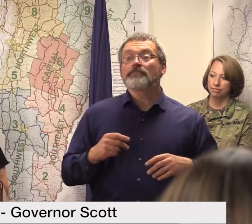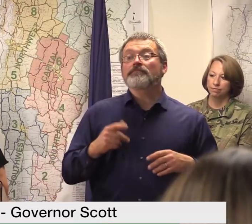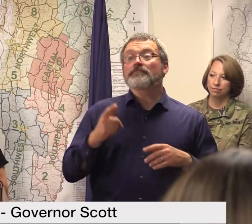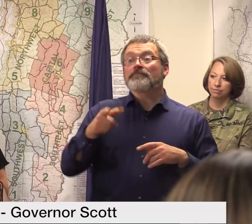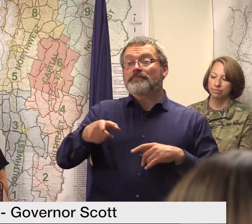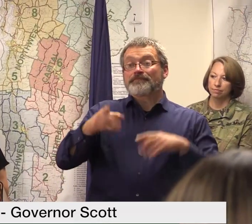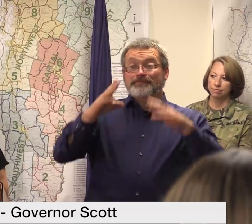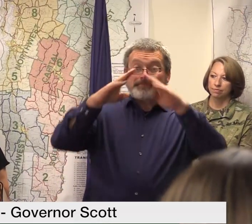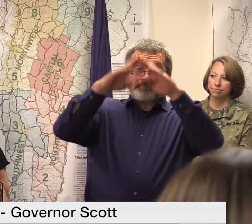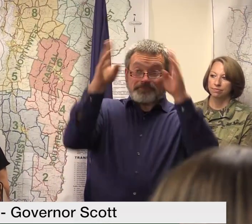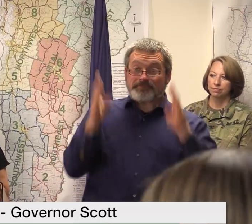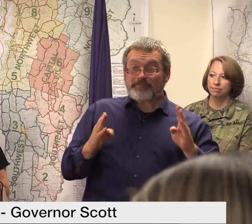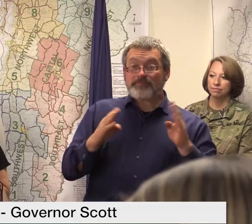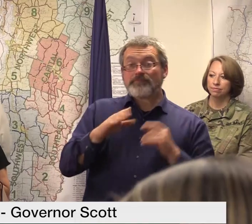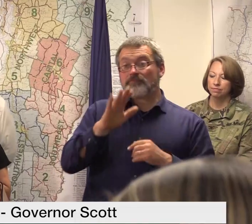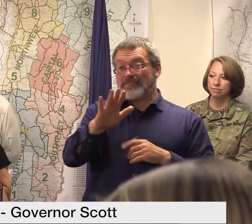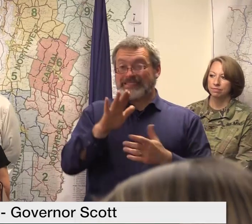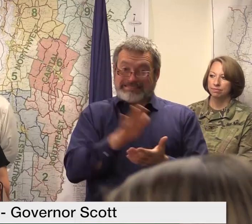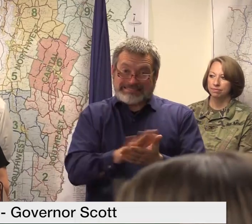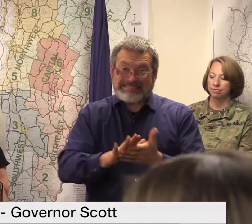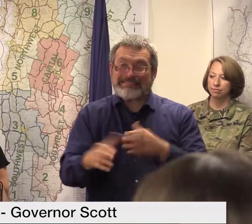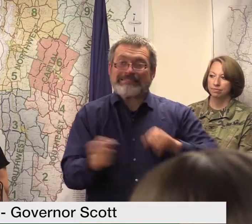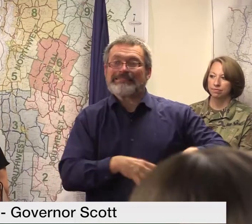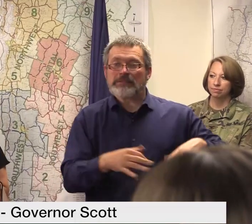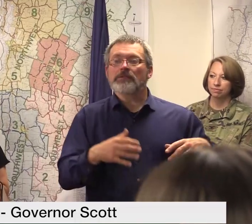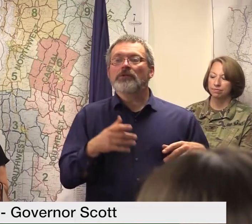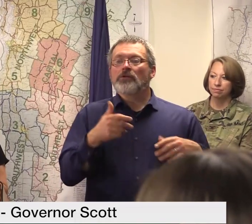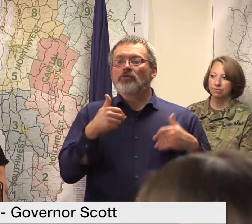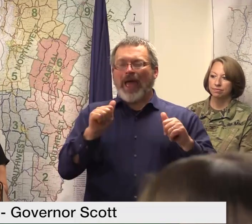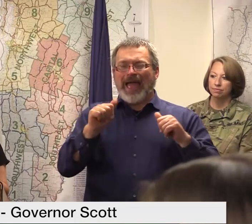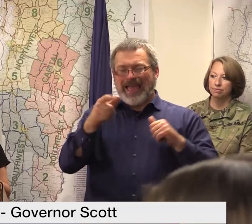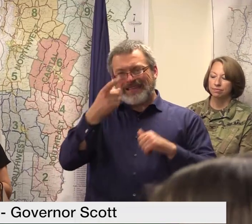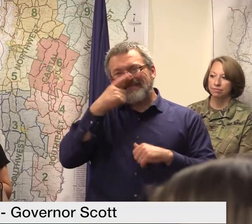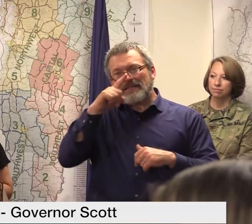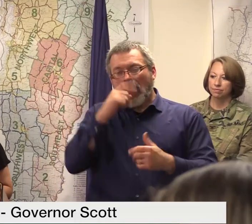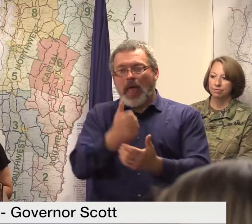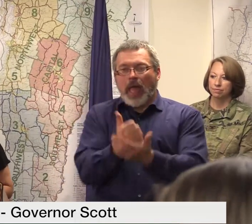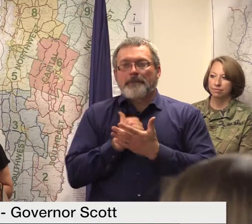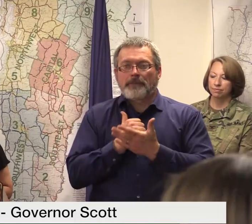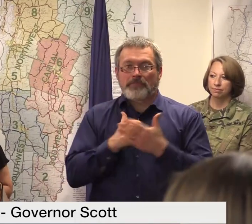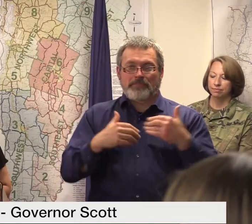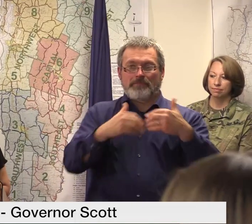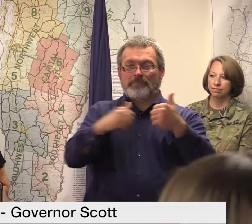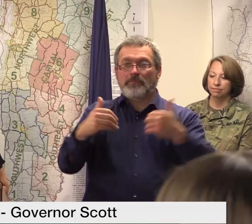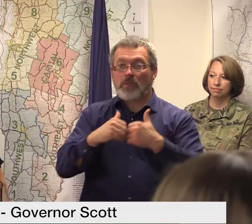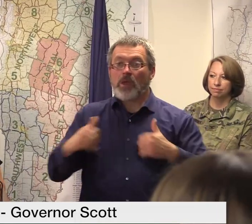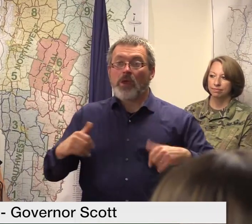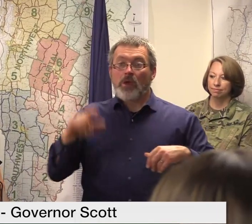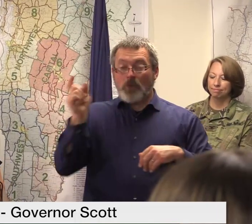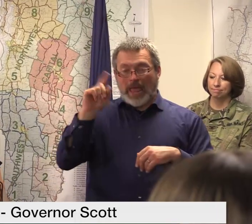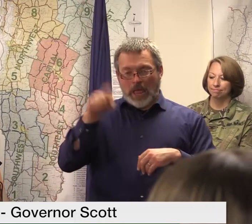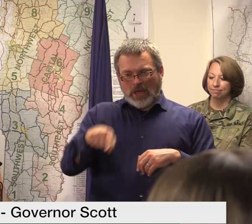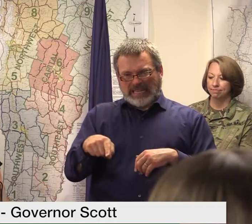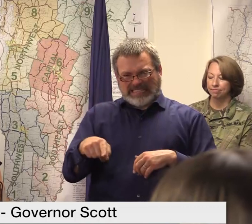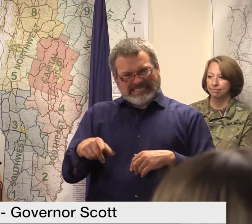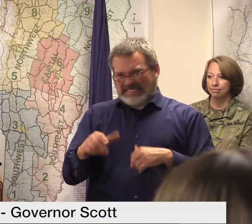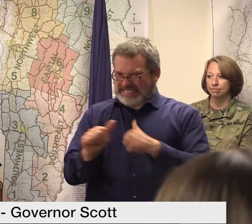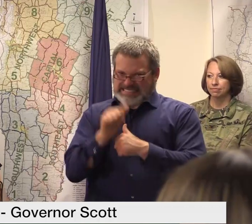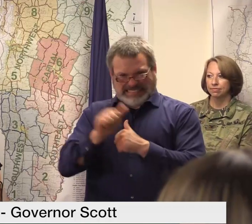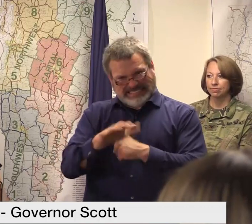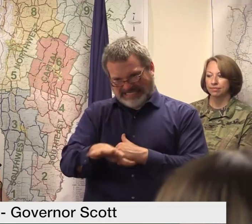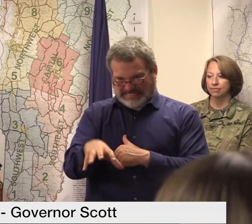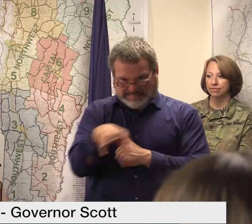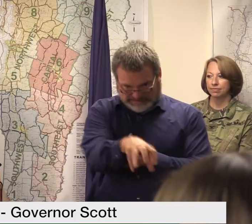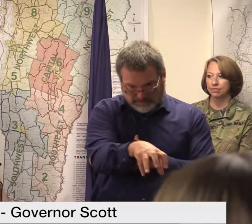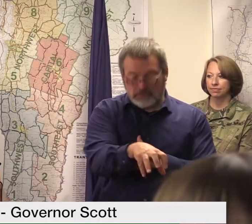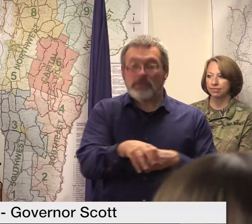try to segregate household hazardous waste um and electronic waste and are working with partners in the solid waste management entities to